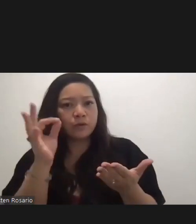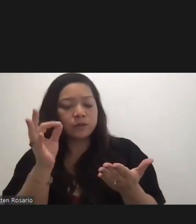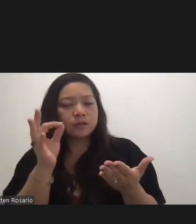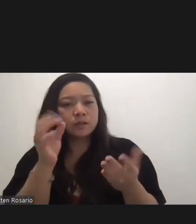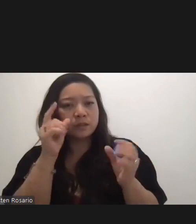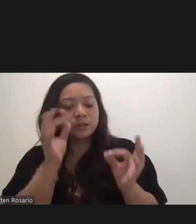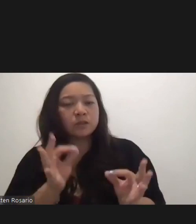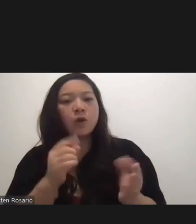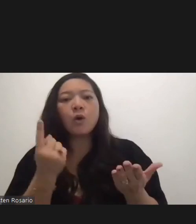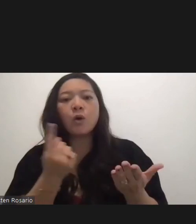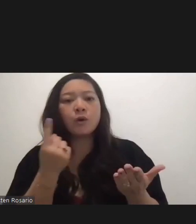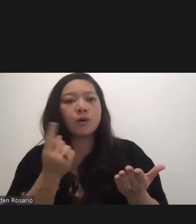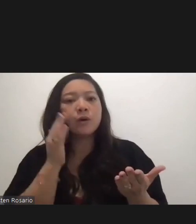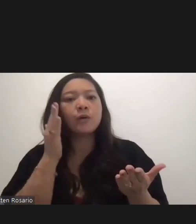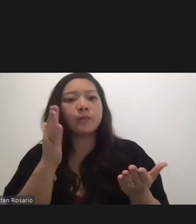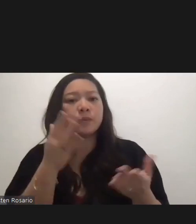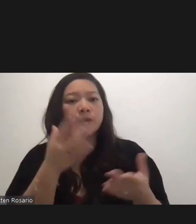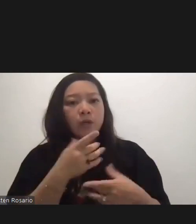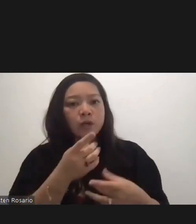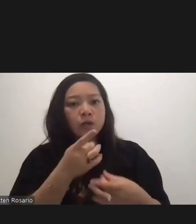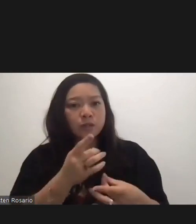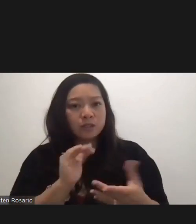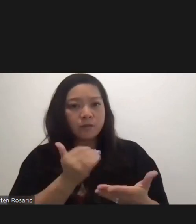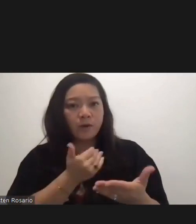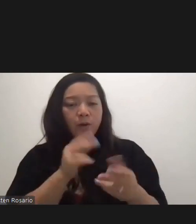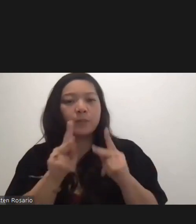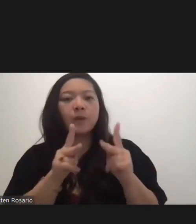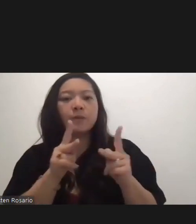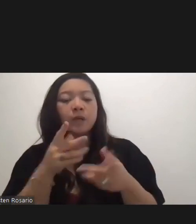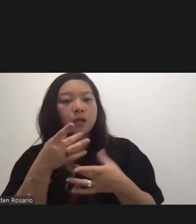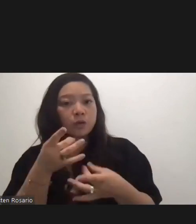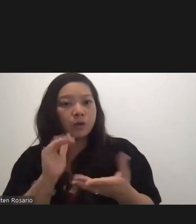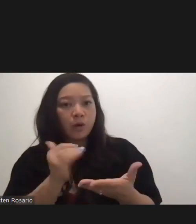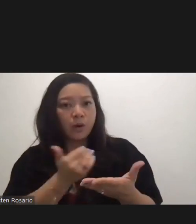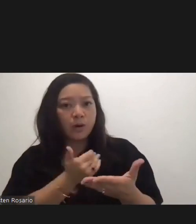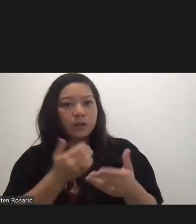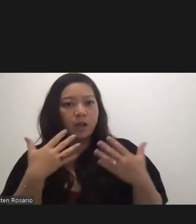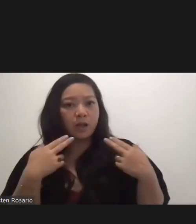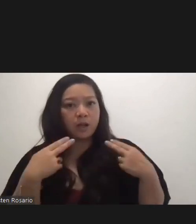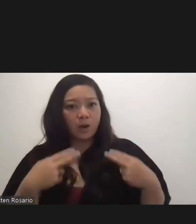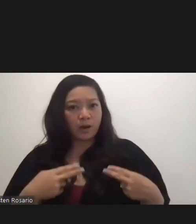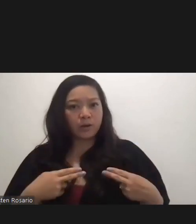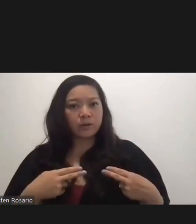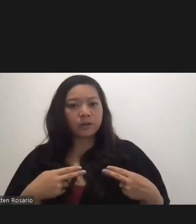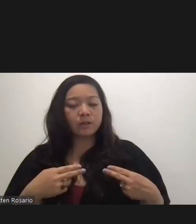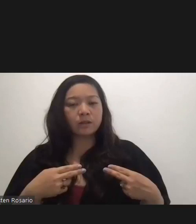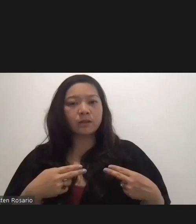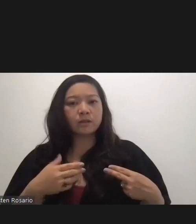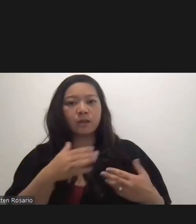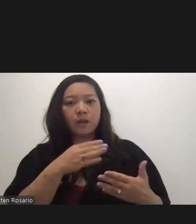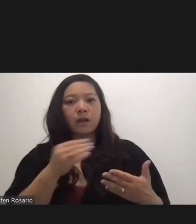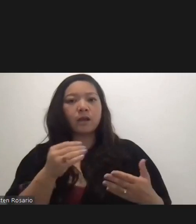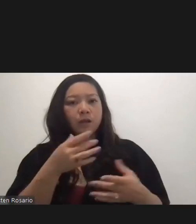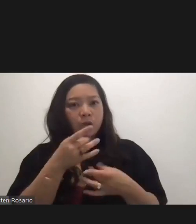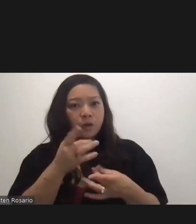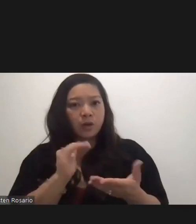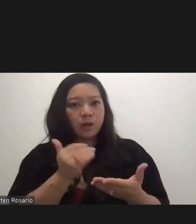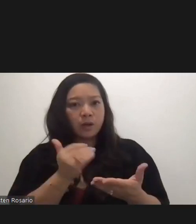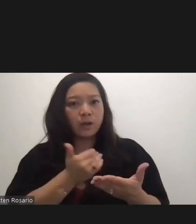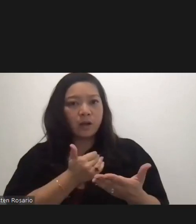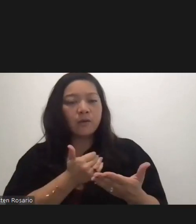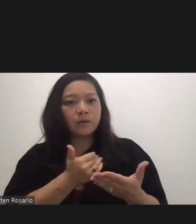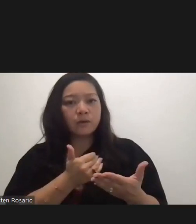will always be at the interest of our people, at the interest of our health, and at the interest of our economy